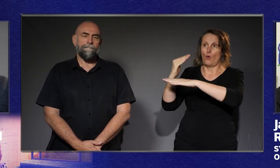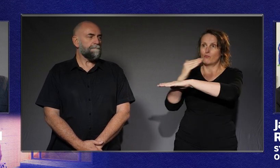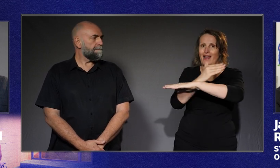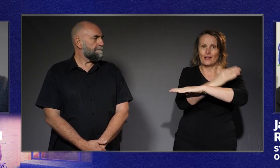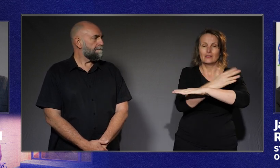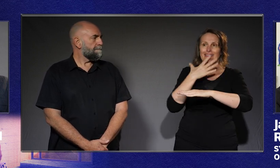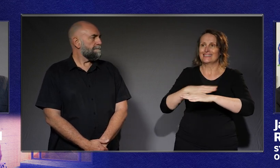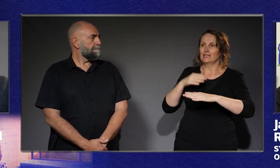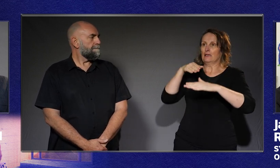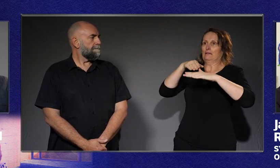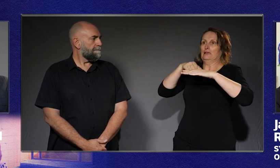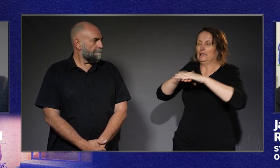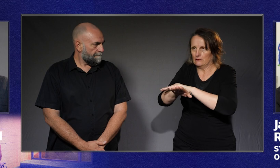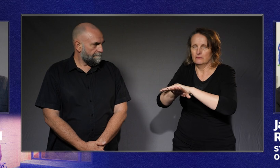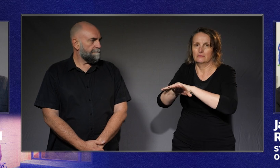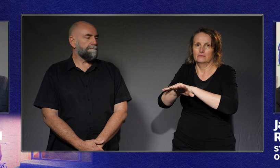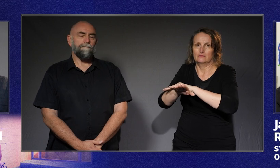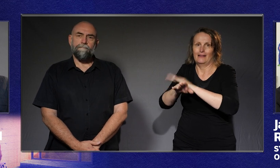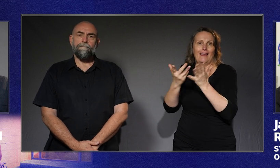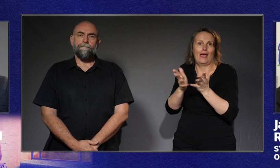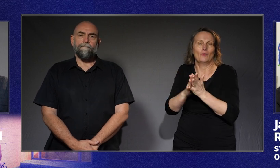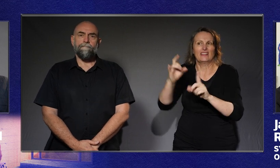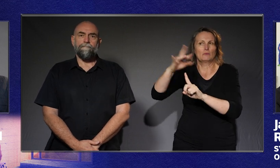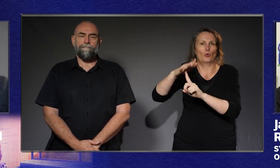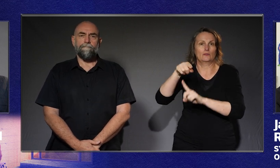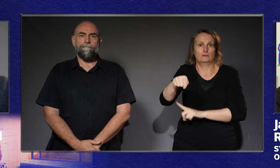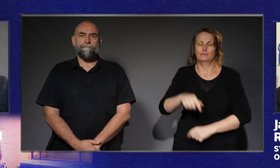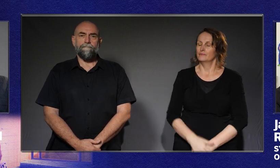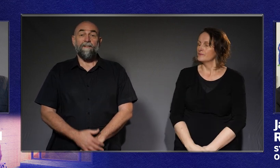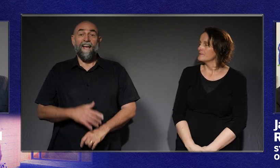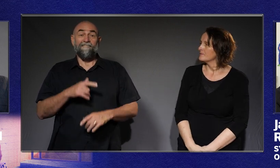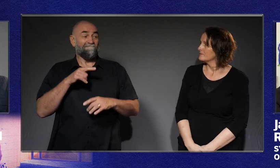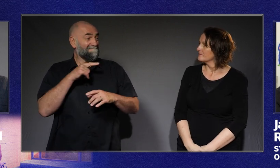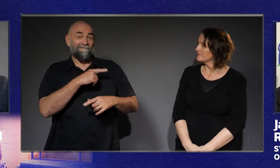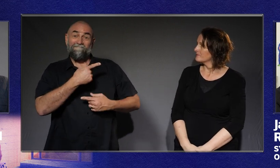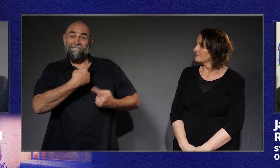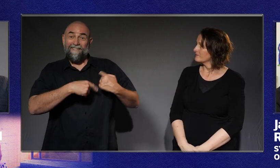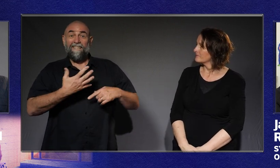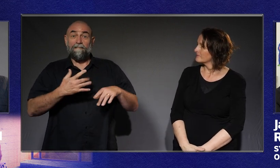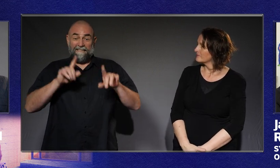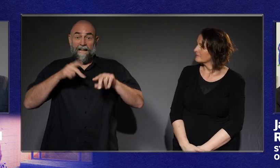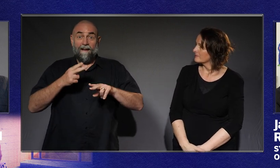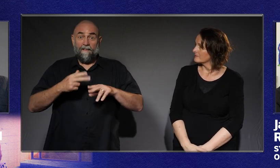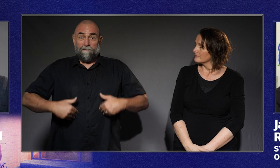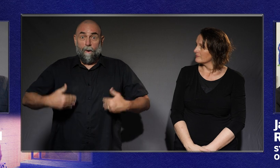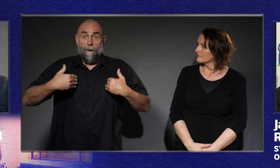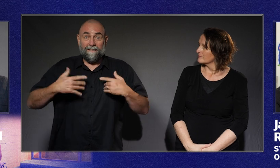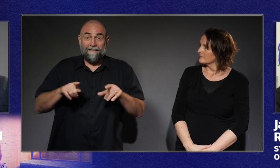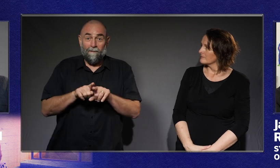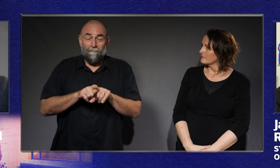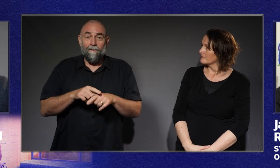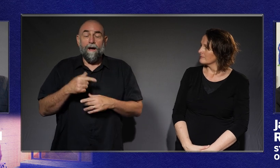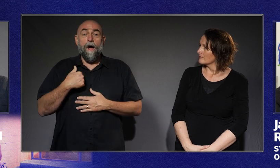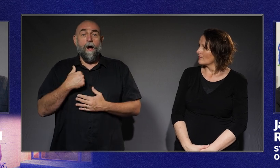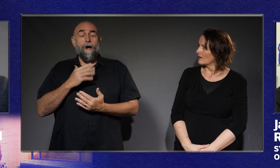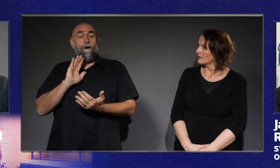physical accessibility journey begins. And that started this morning when I pulled up at the almost